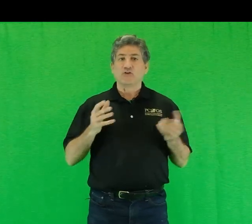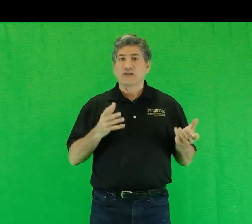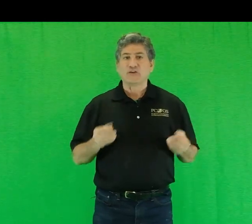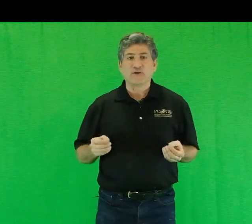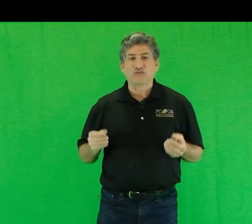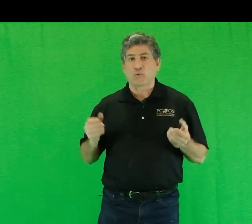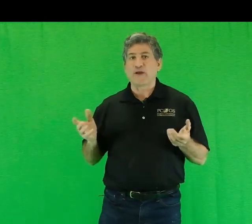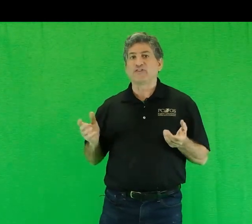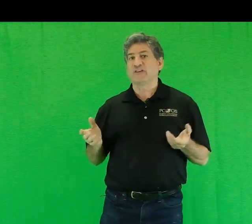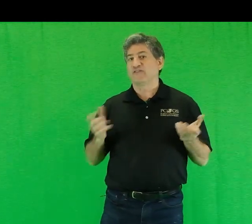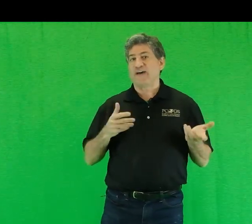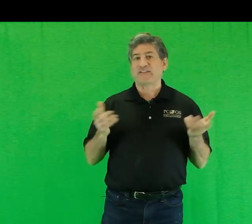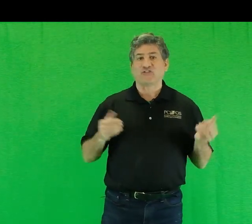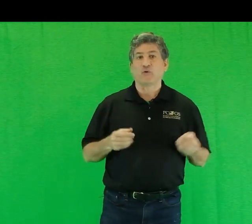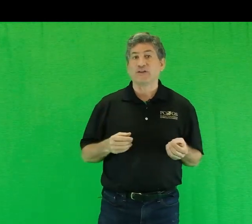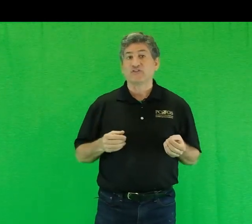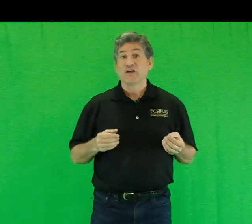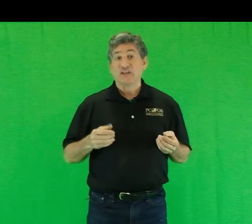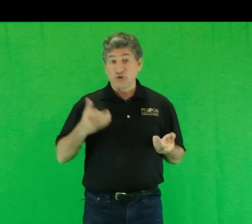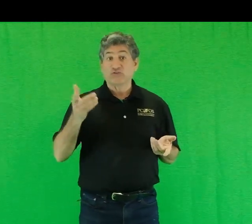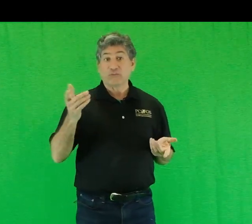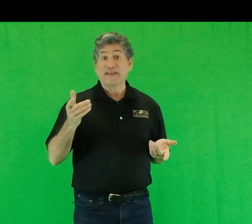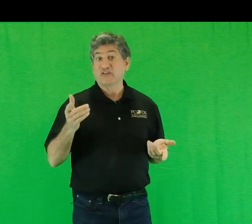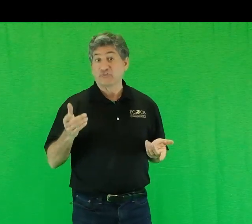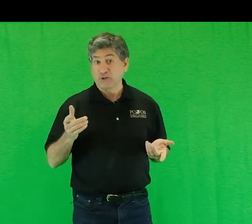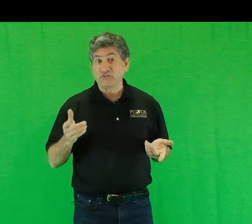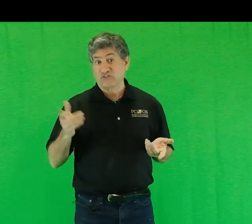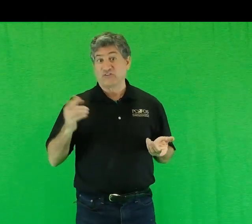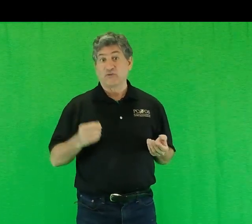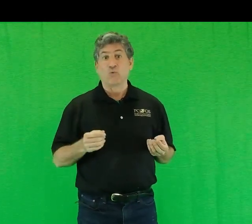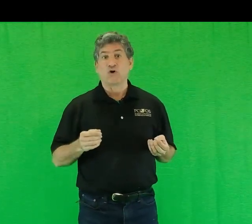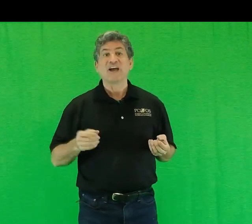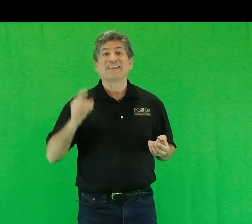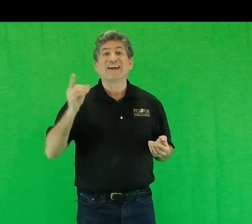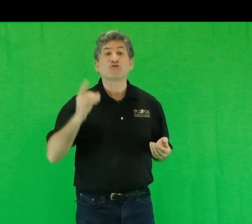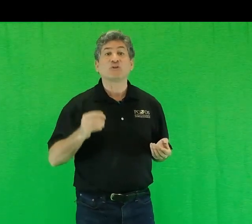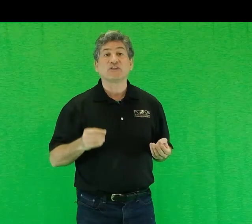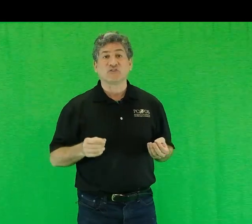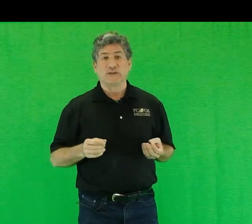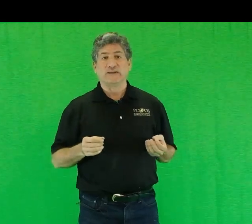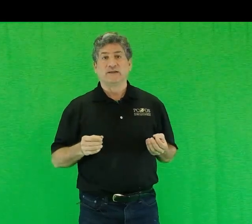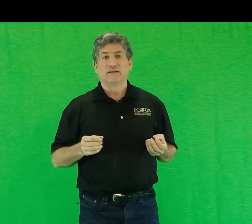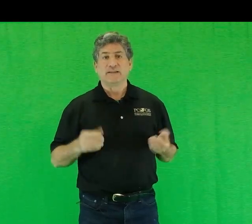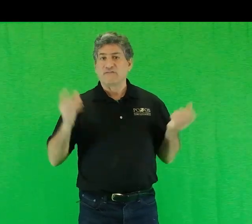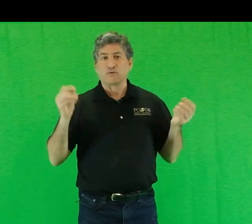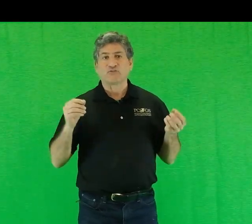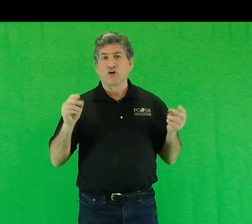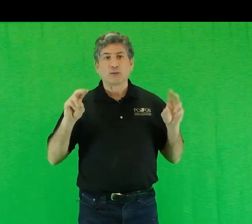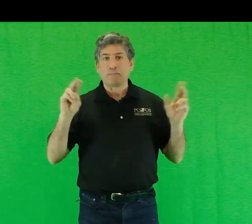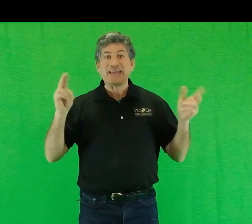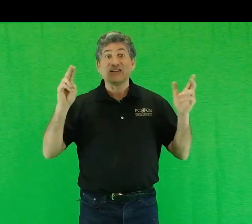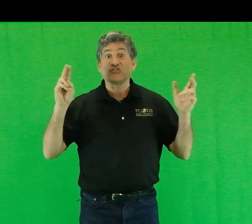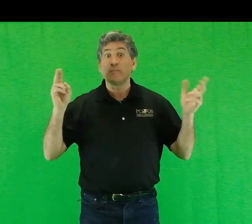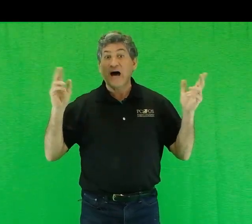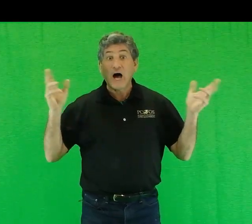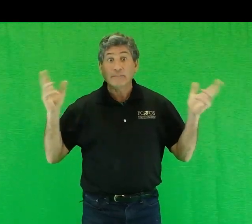cooking grease were rendered into fats and oils, used to make explosives in the war, nitroglycerin. The effort was called baking to bombs.